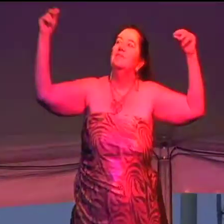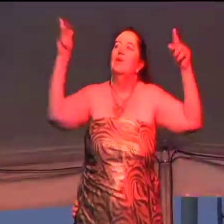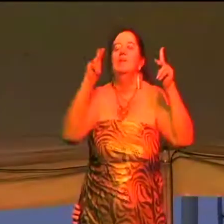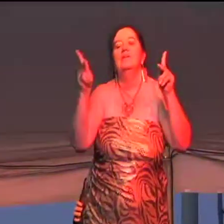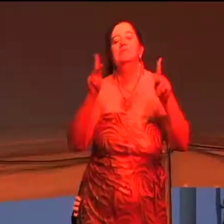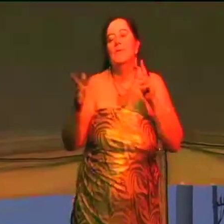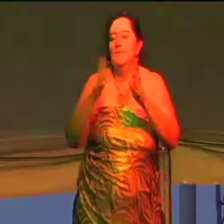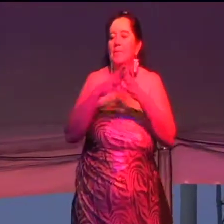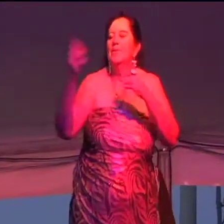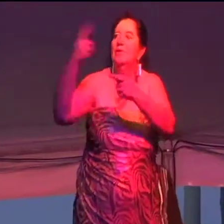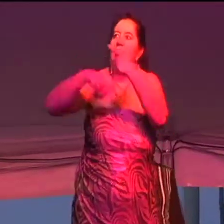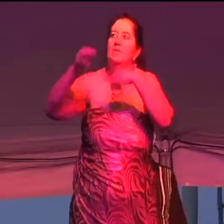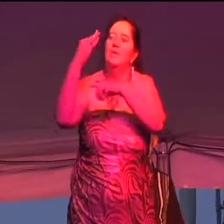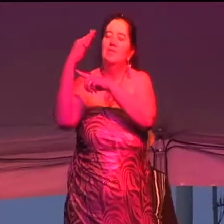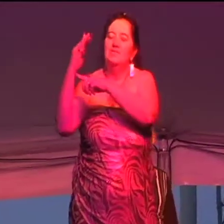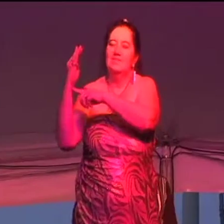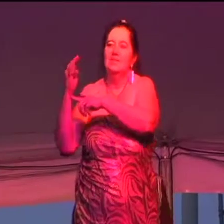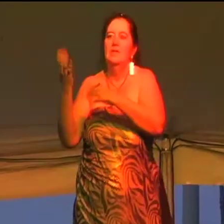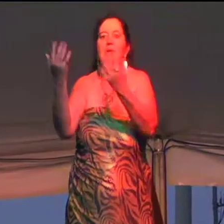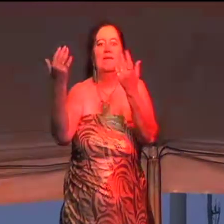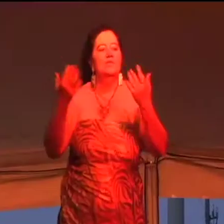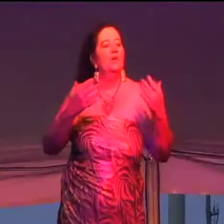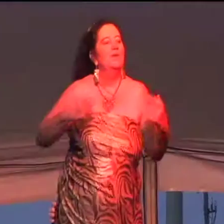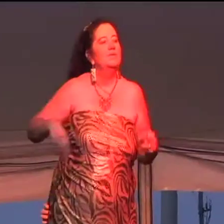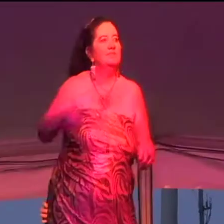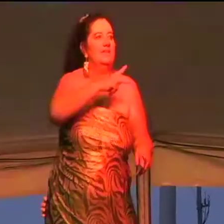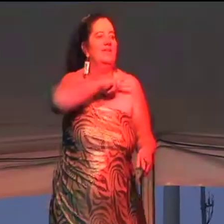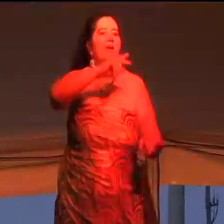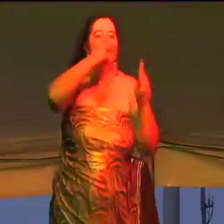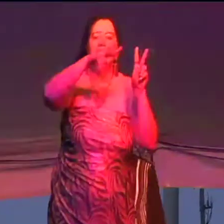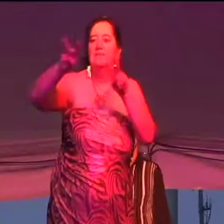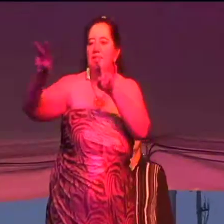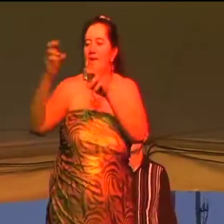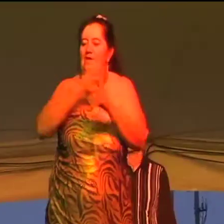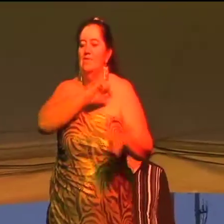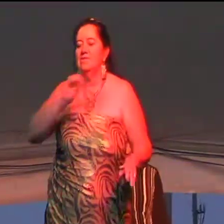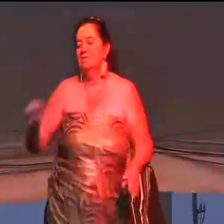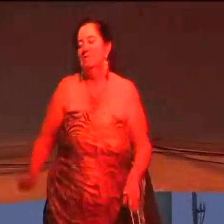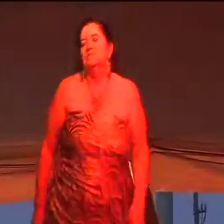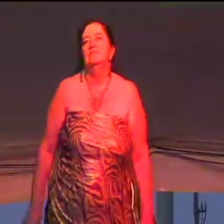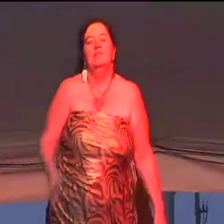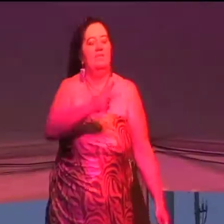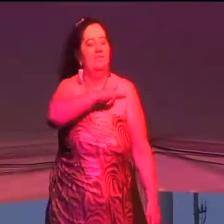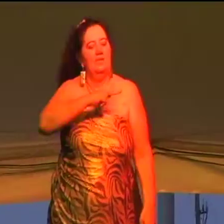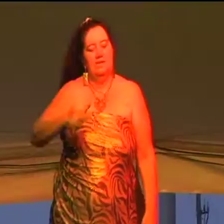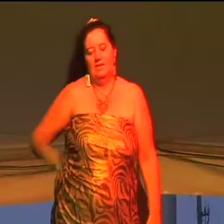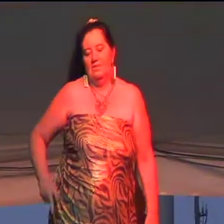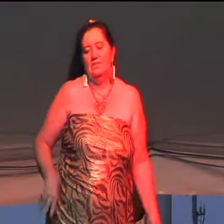PANDEMONIUM IS BROKEN OUT IN MESSAGE Thousands of fans from all over the country are converging on three plus trying to get into view the body of the